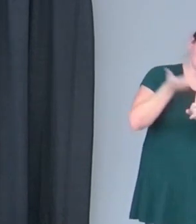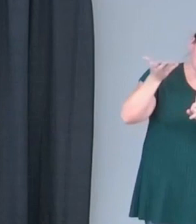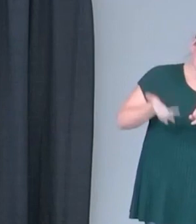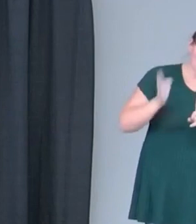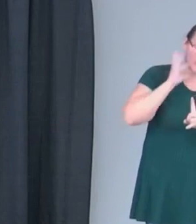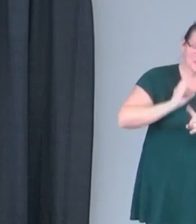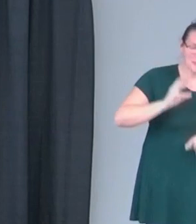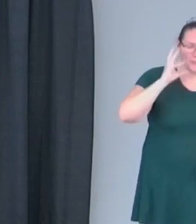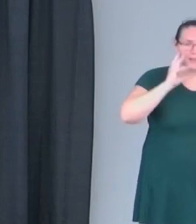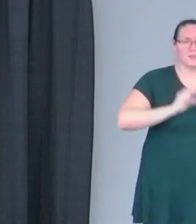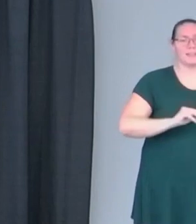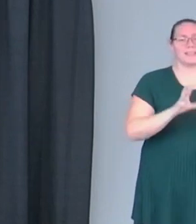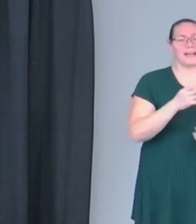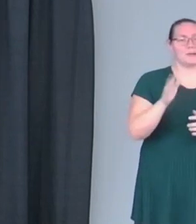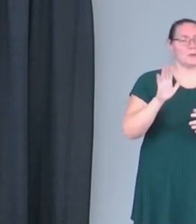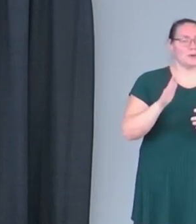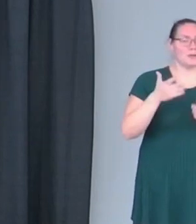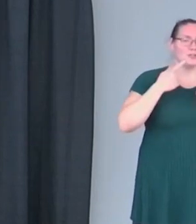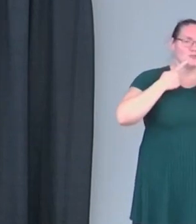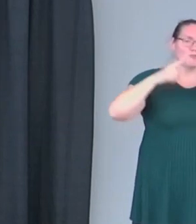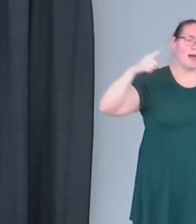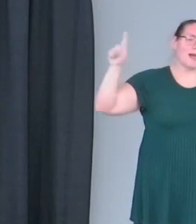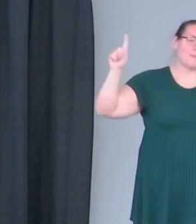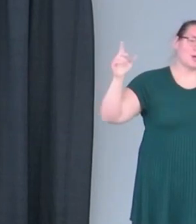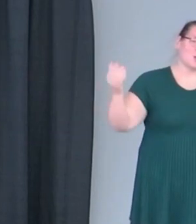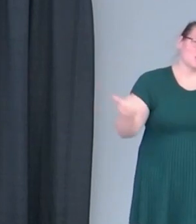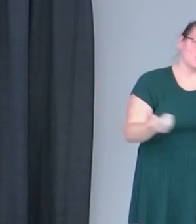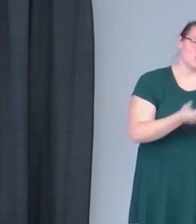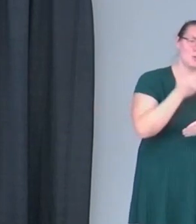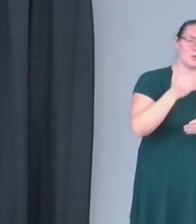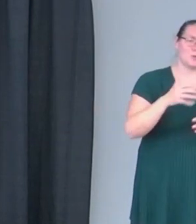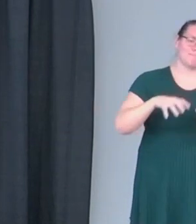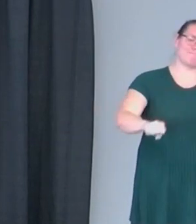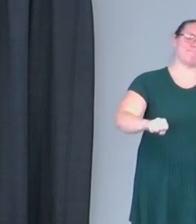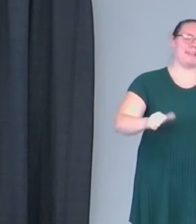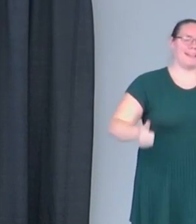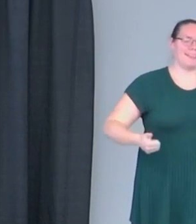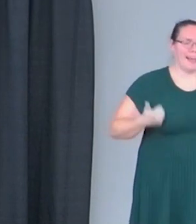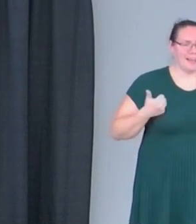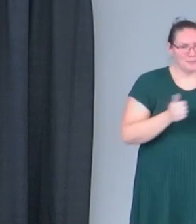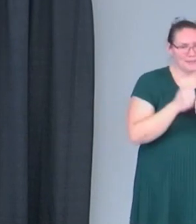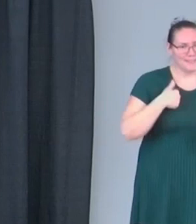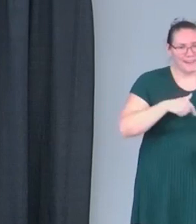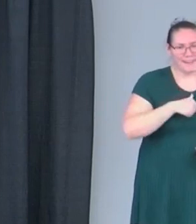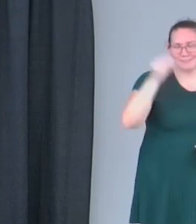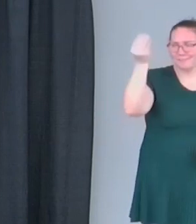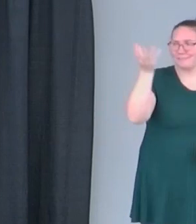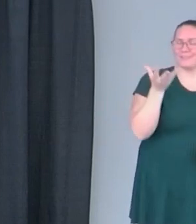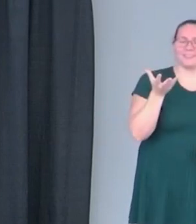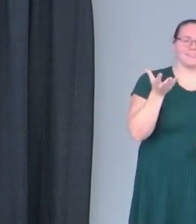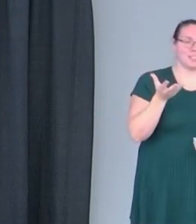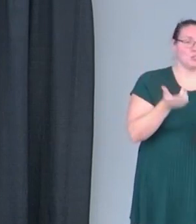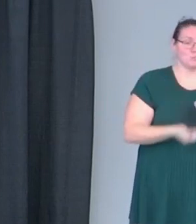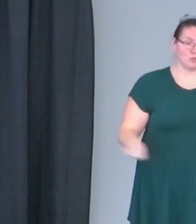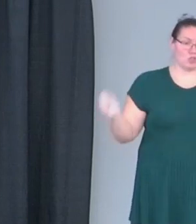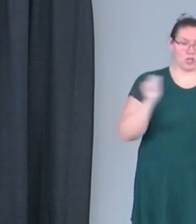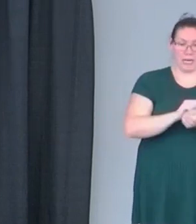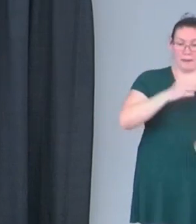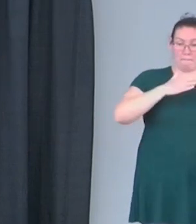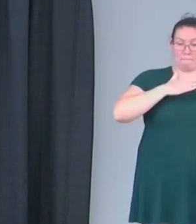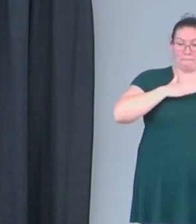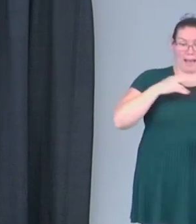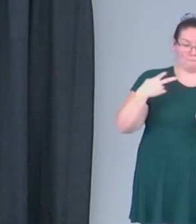experiences, and your triumphant new lease on life with us. You have certainly changed my